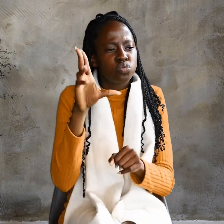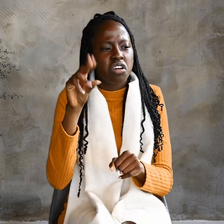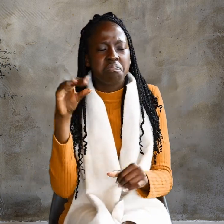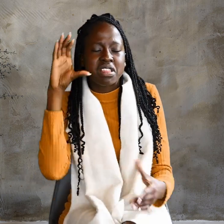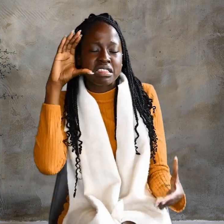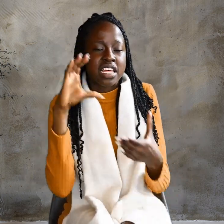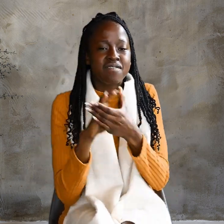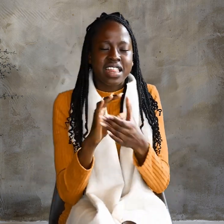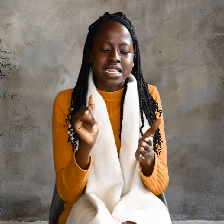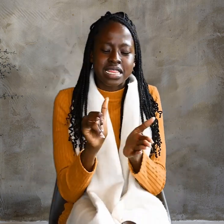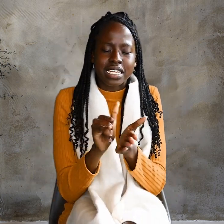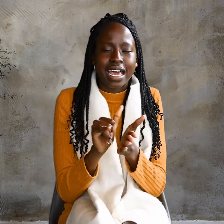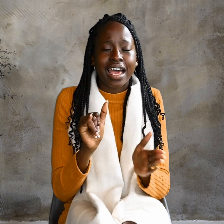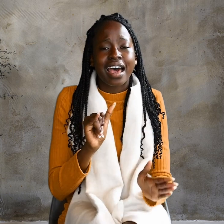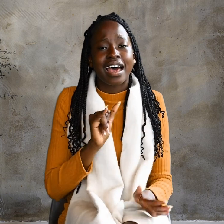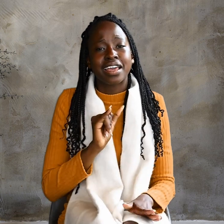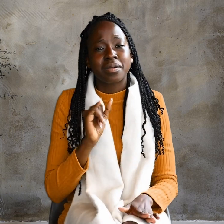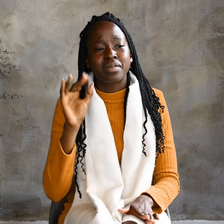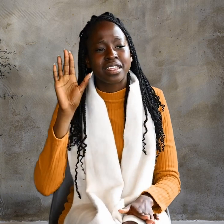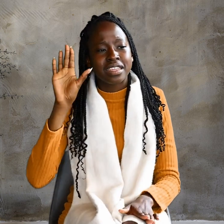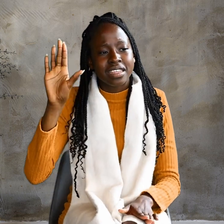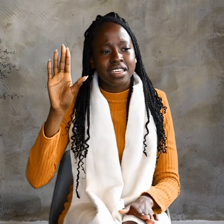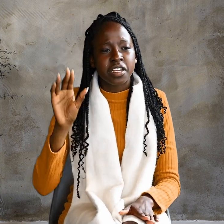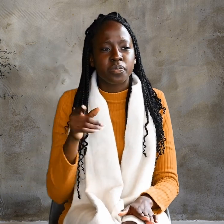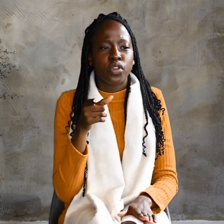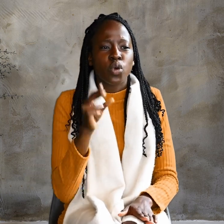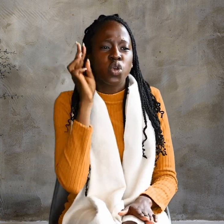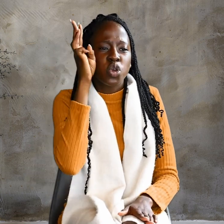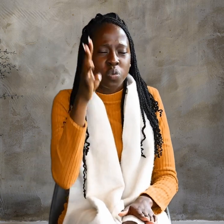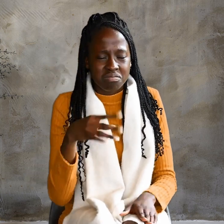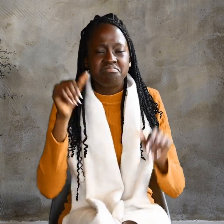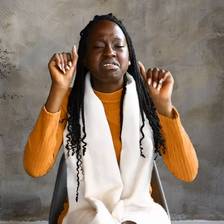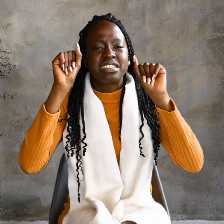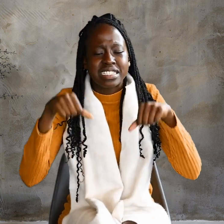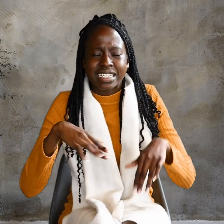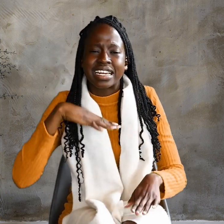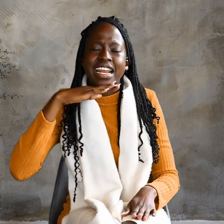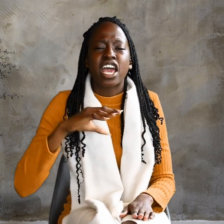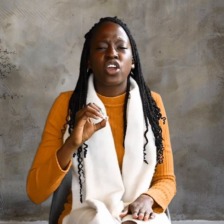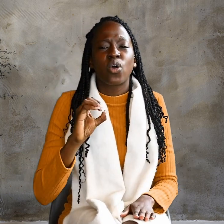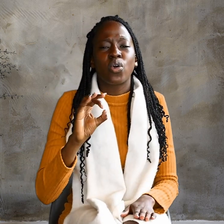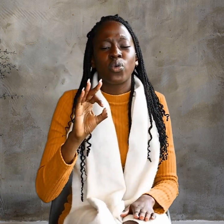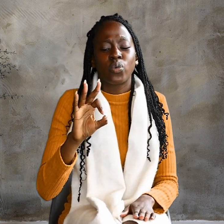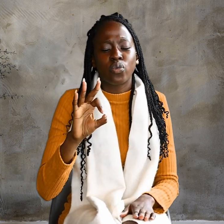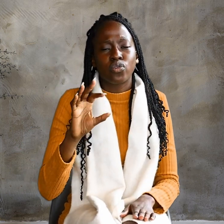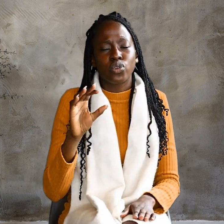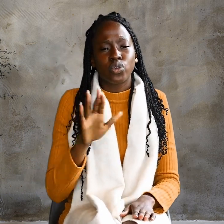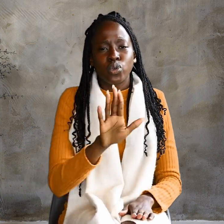not believe that I am he, You will indeed die in your sins.